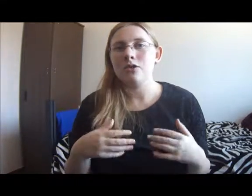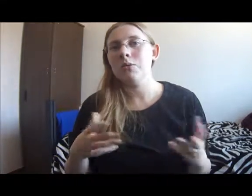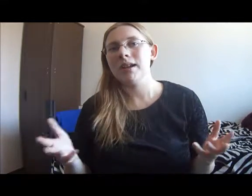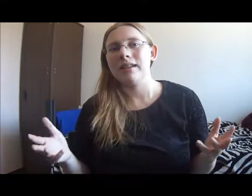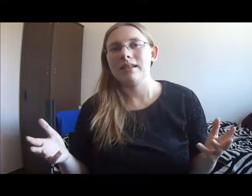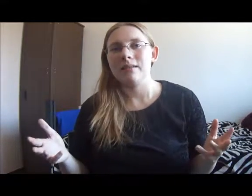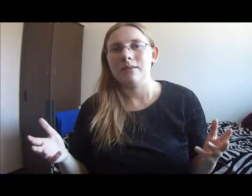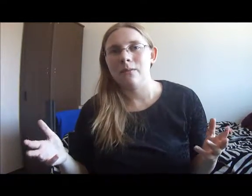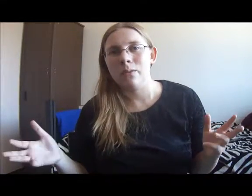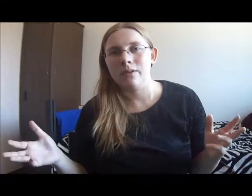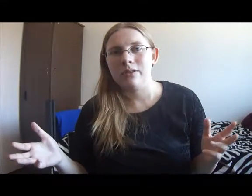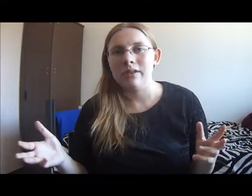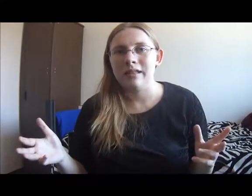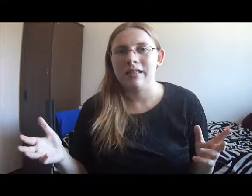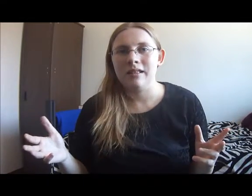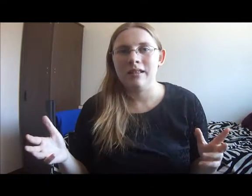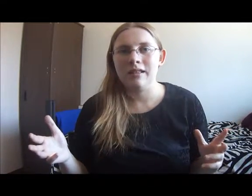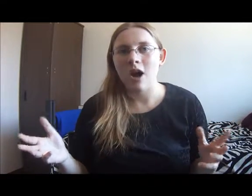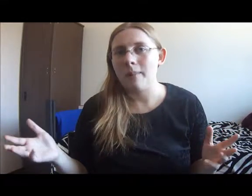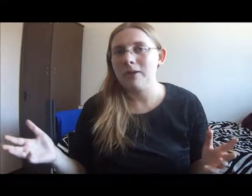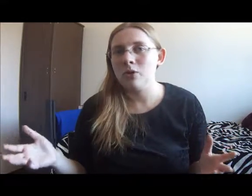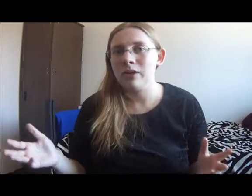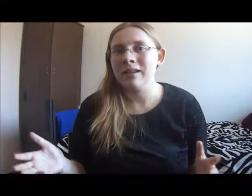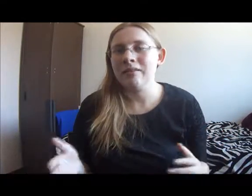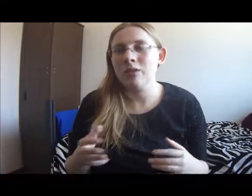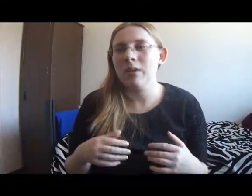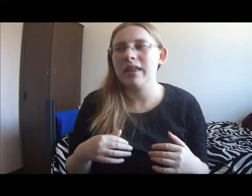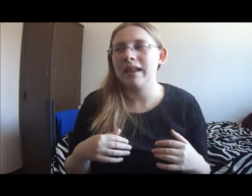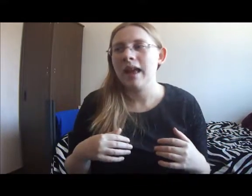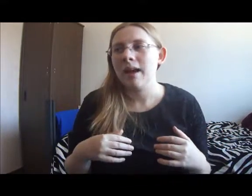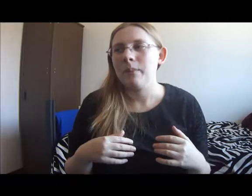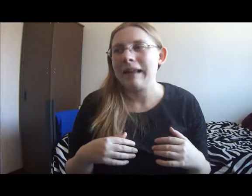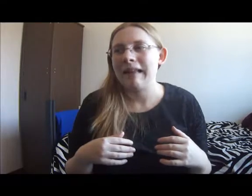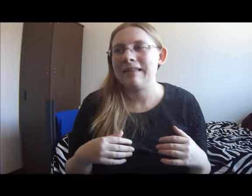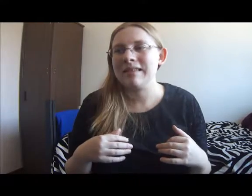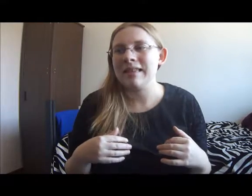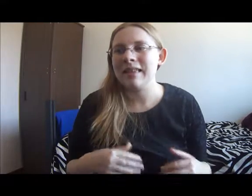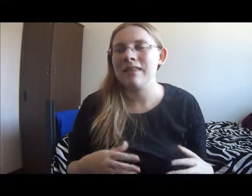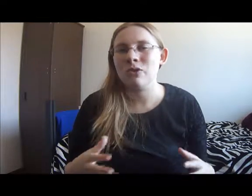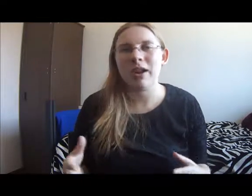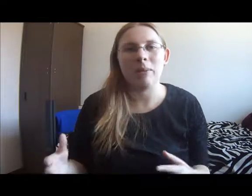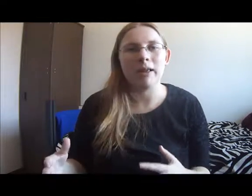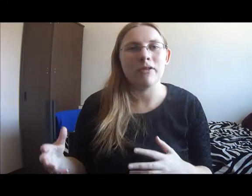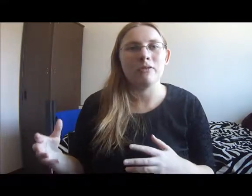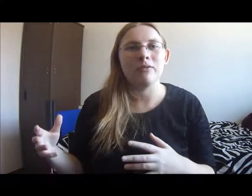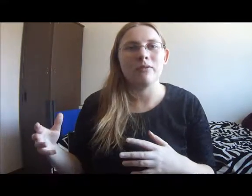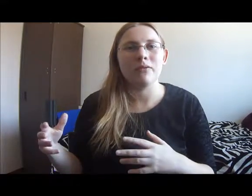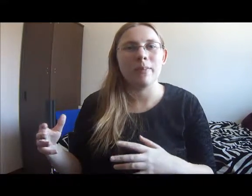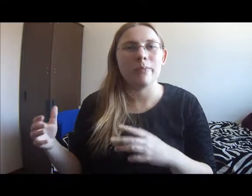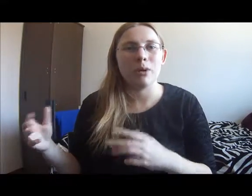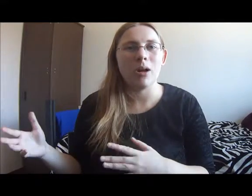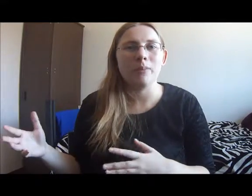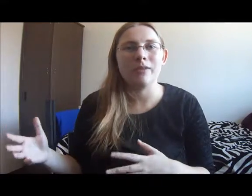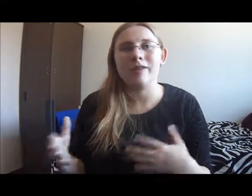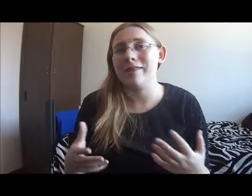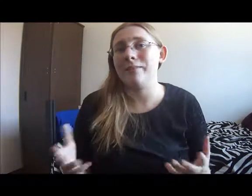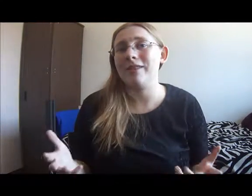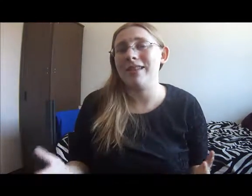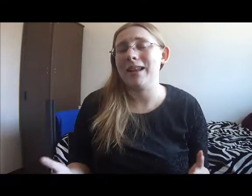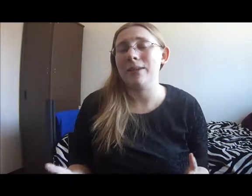doing it for the common good. He's doing it because he's running away from his problems just as much as anybody